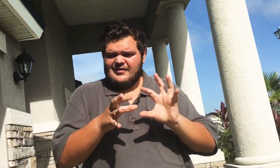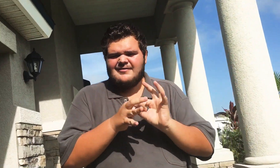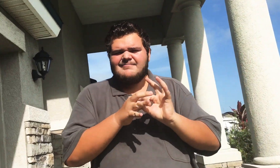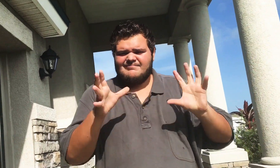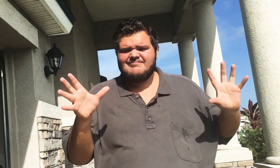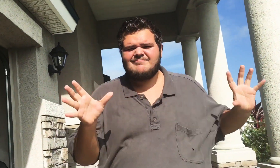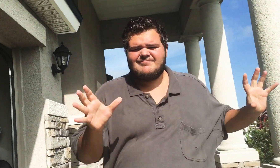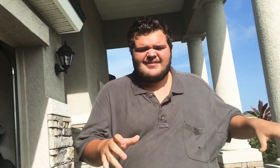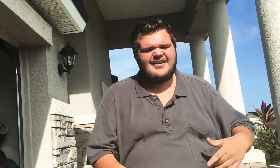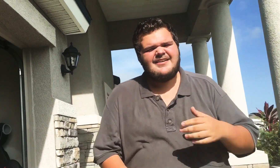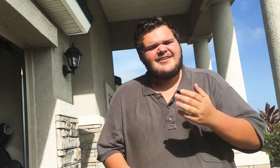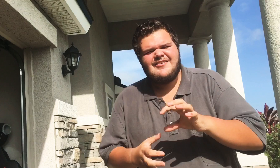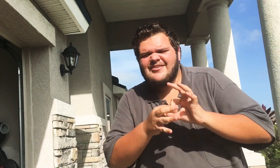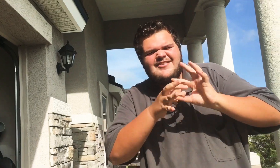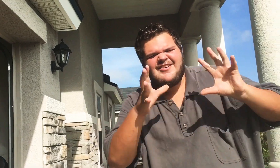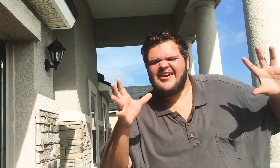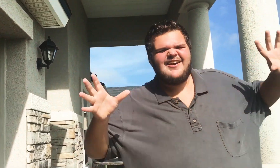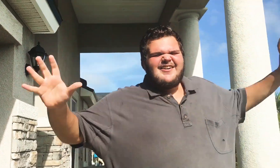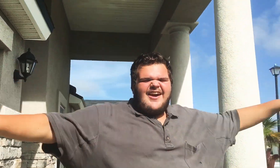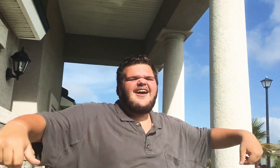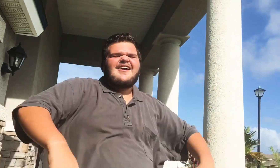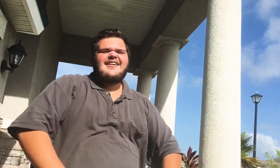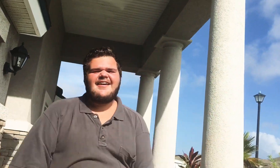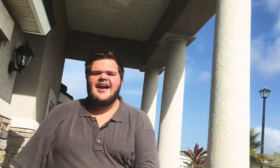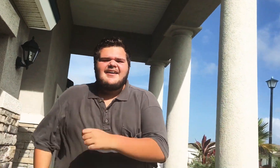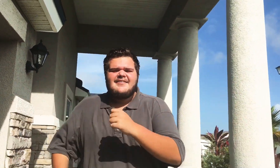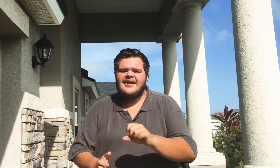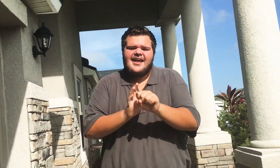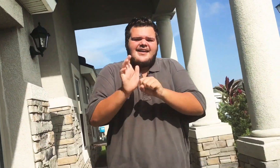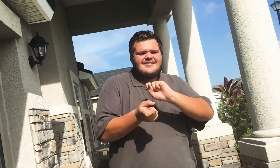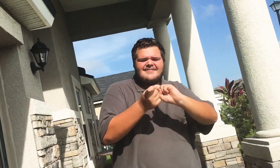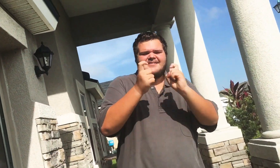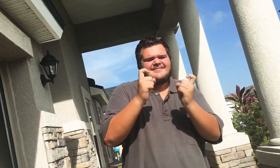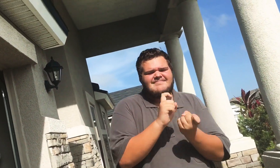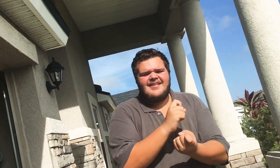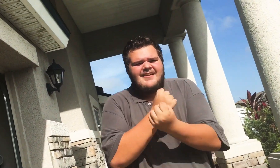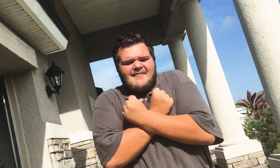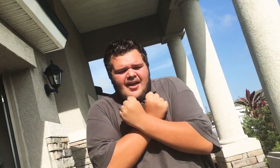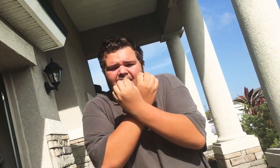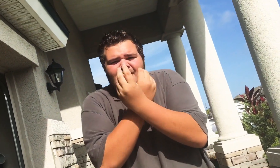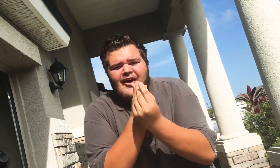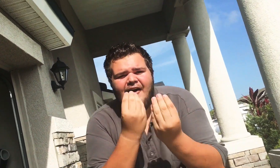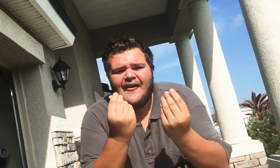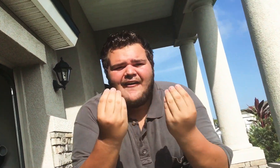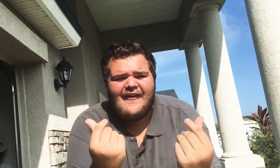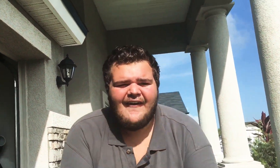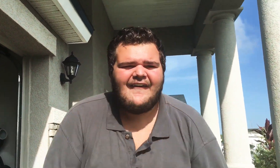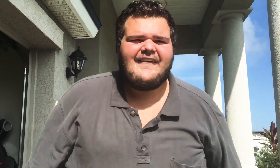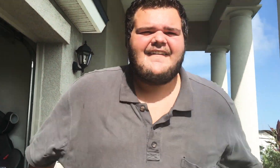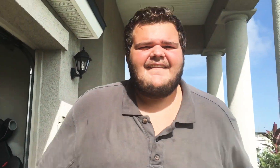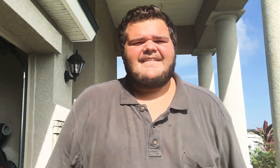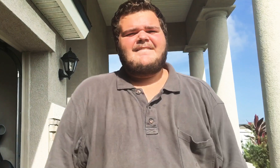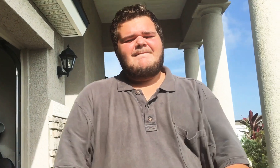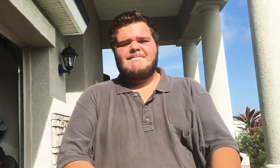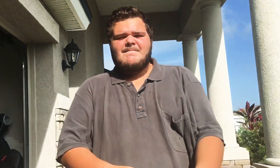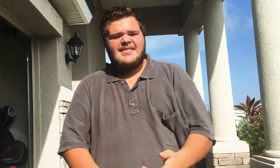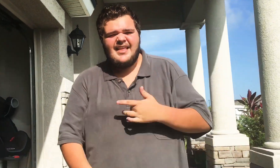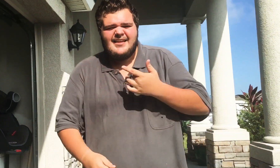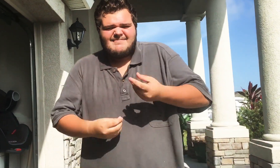Let it go Seasons change and our love went cold Feed the flag cause we